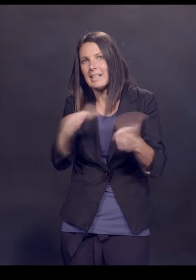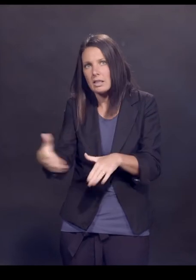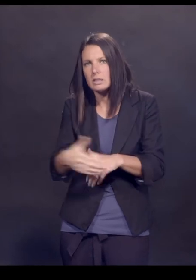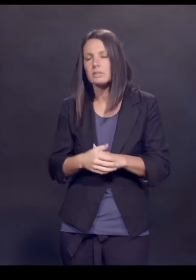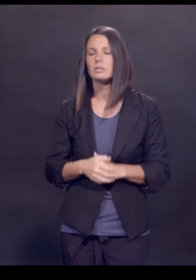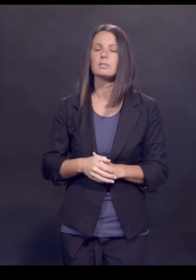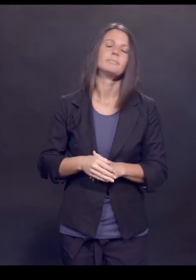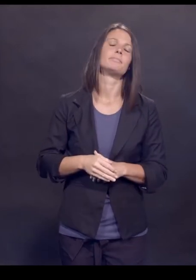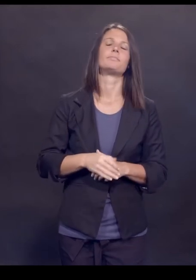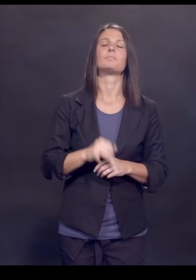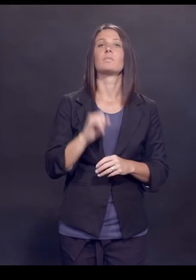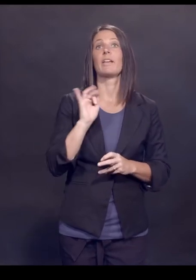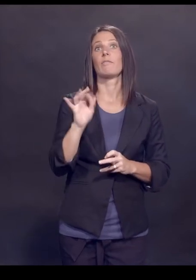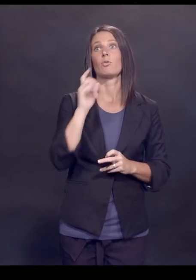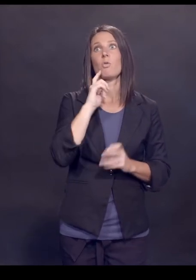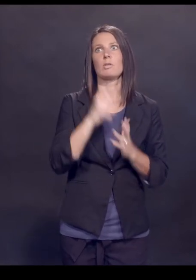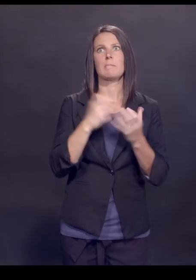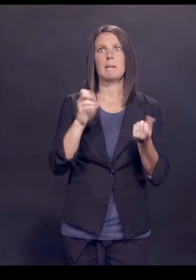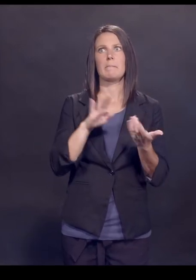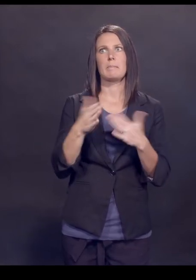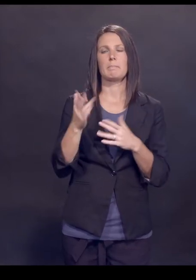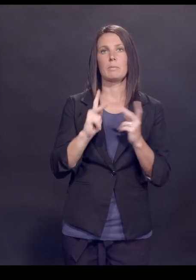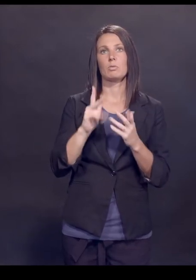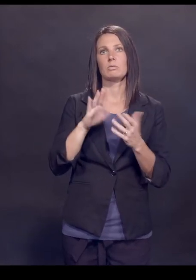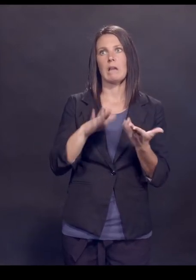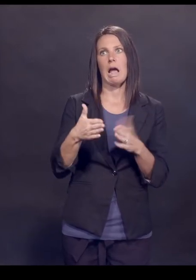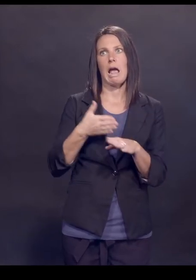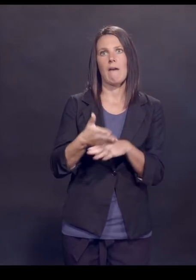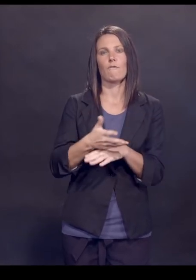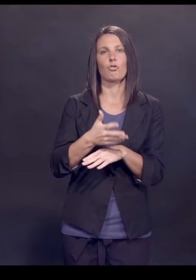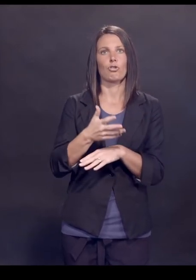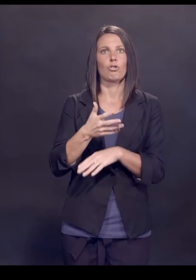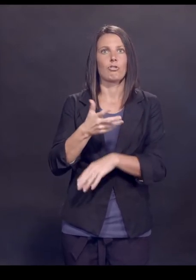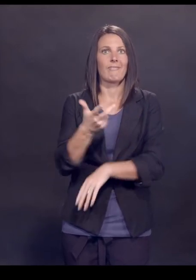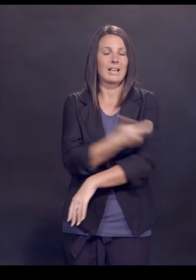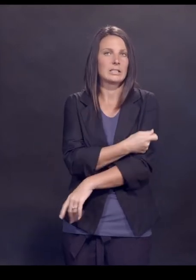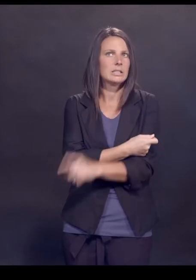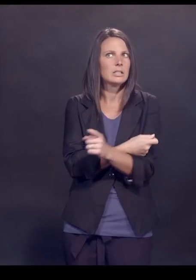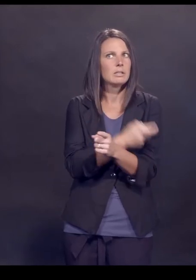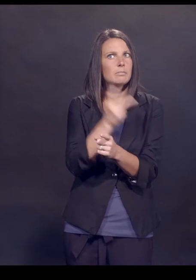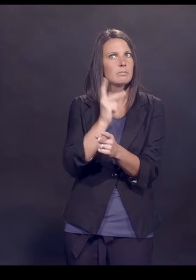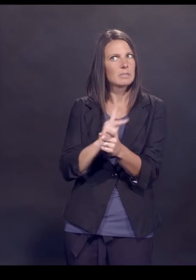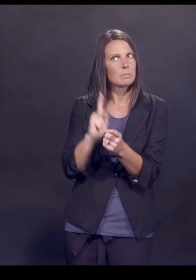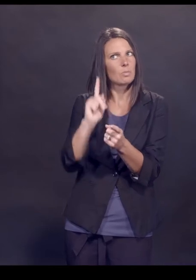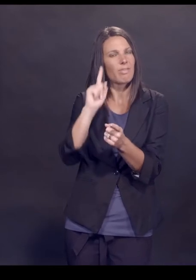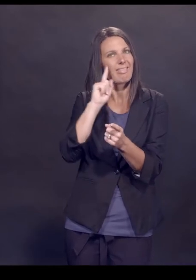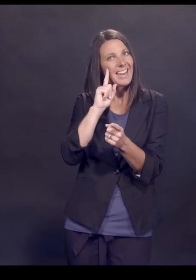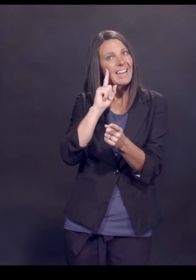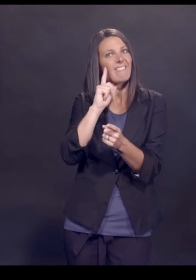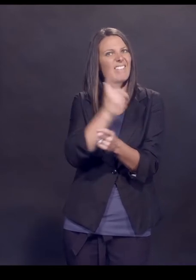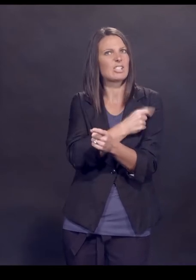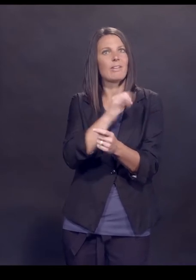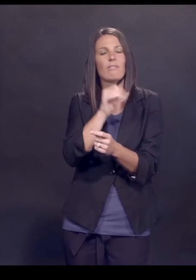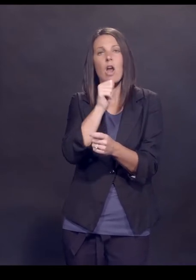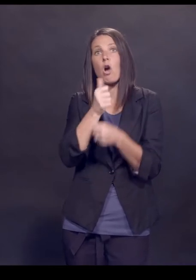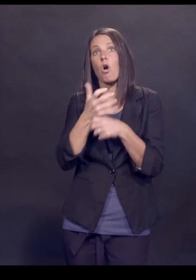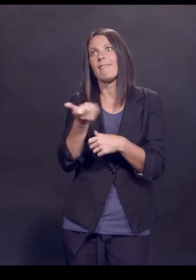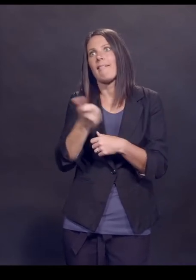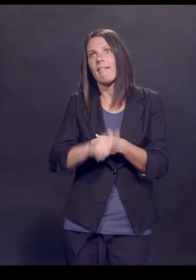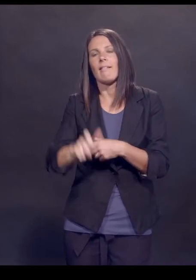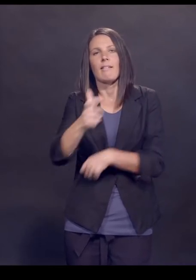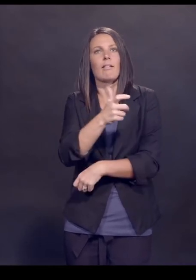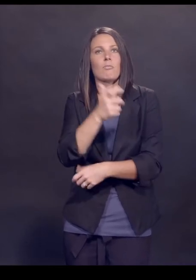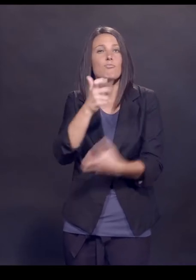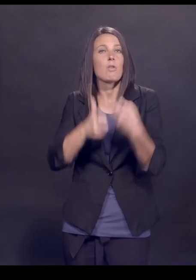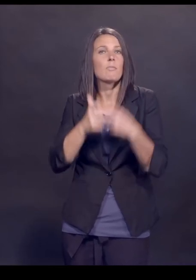reported within, say, 48 hours of getting a vaccine, it's exactly what you would expect if the vaccine wasn't causing any problems, because